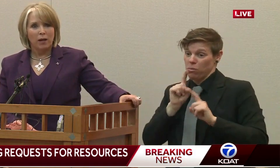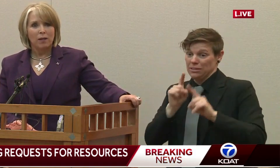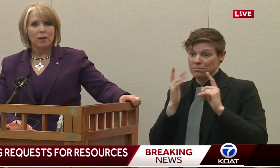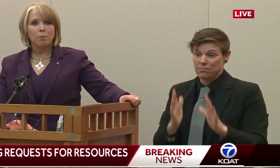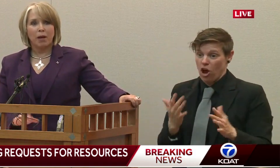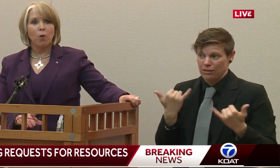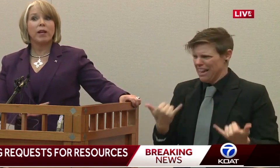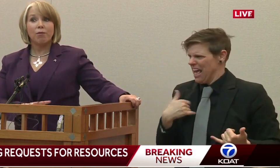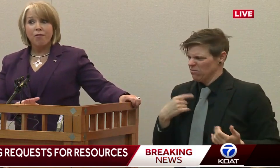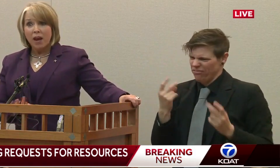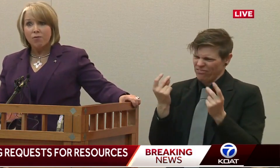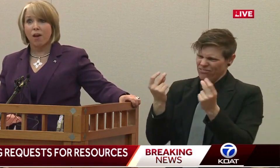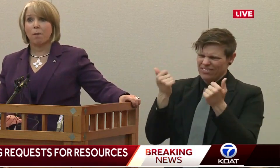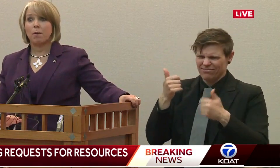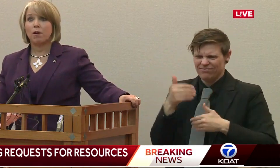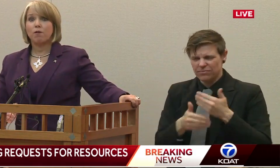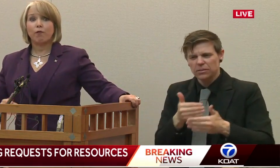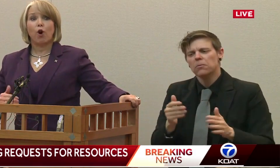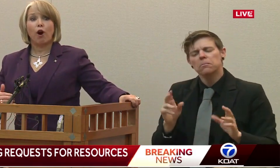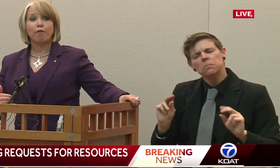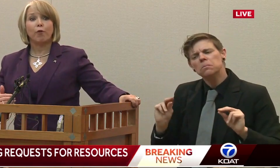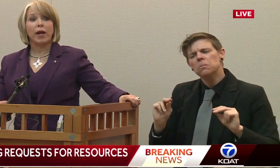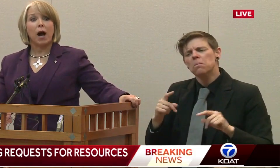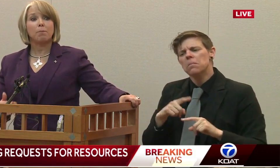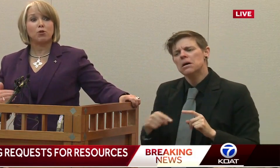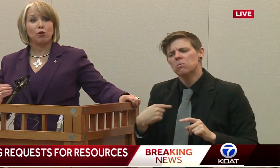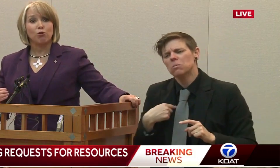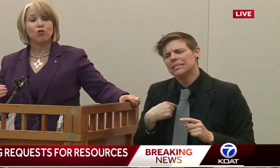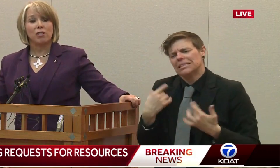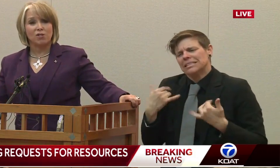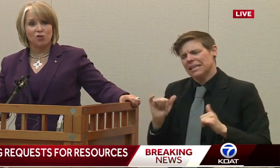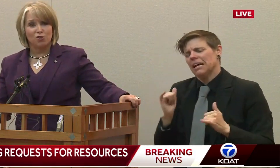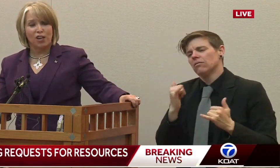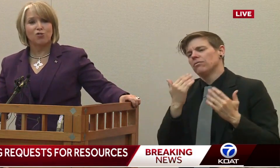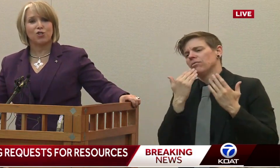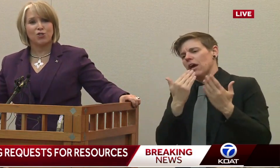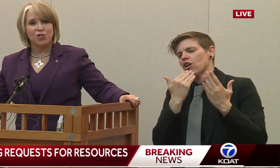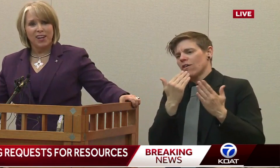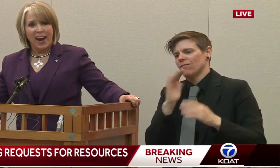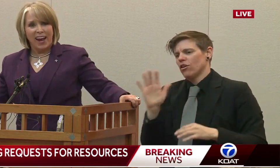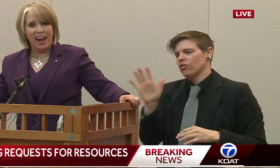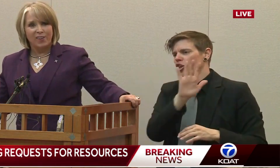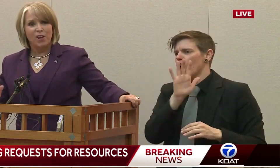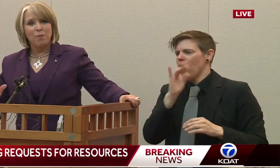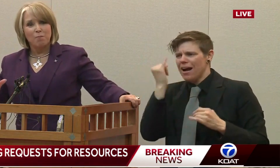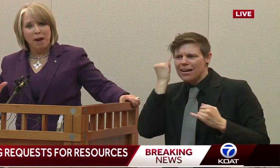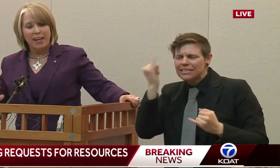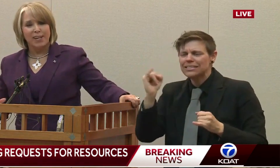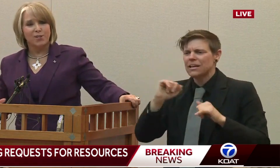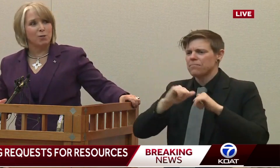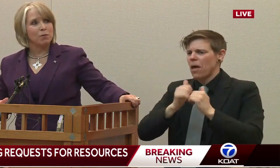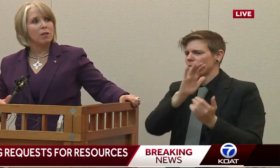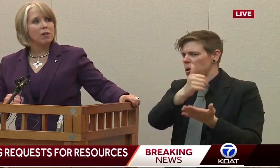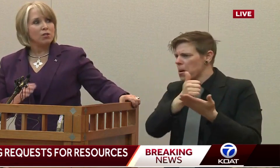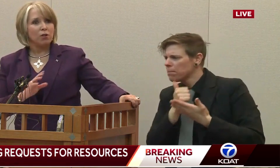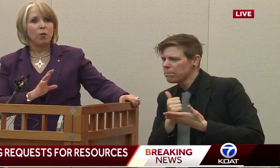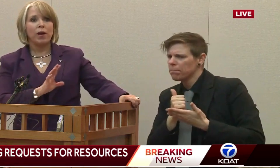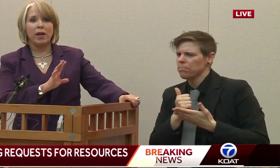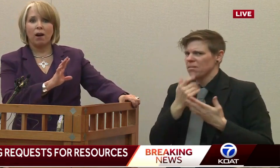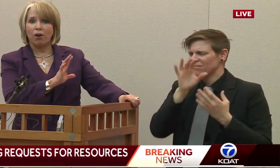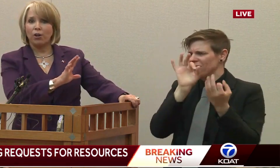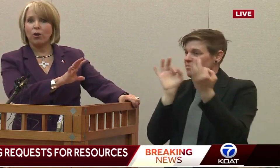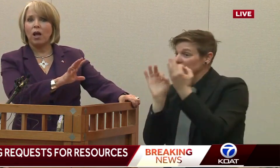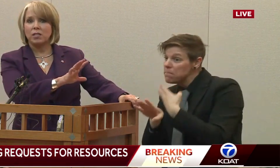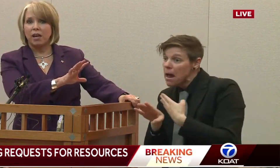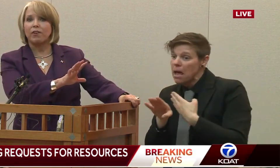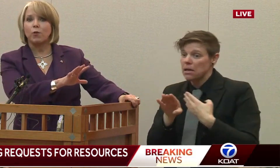this way, but I want you to thank them for offering up solutions and suggestions and mechanisms so